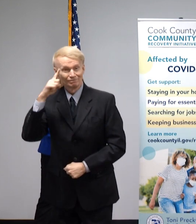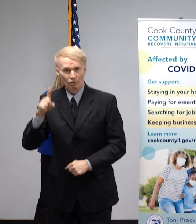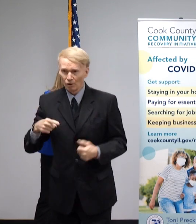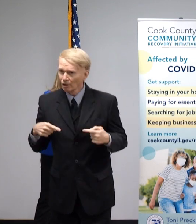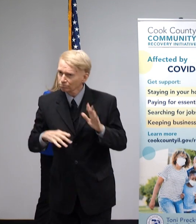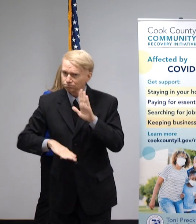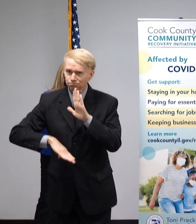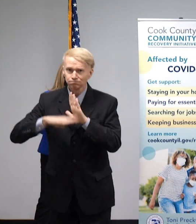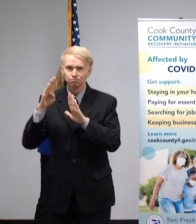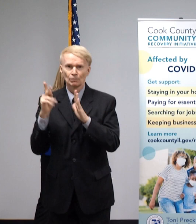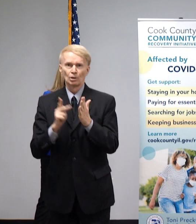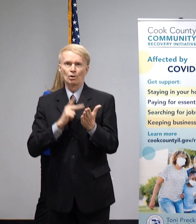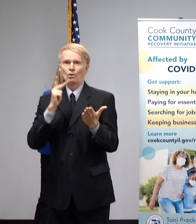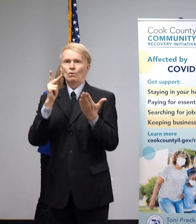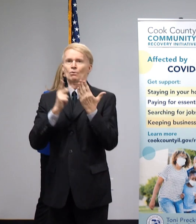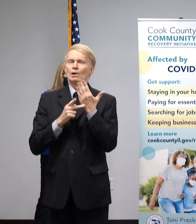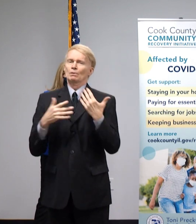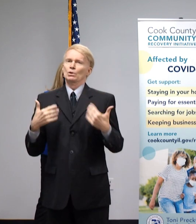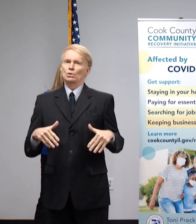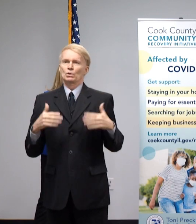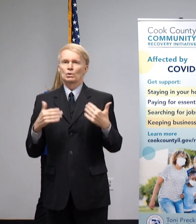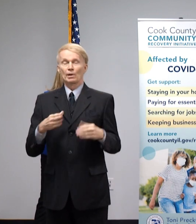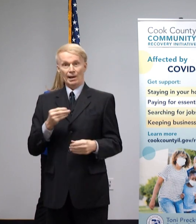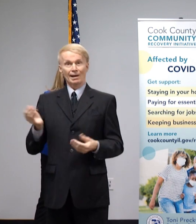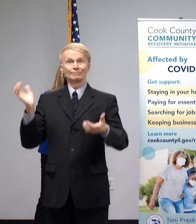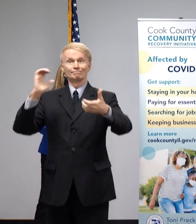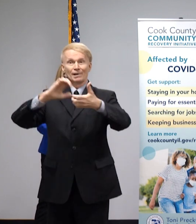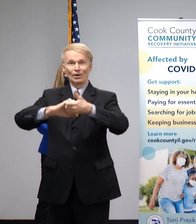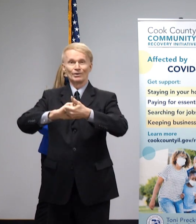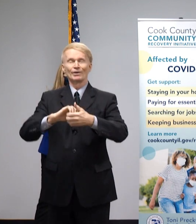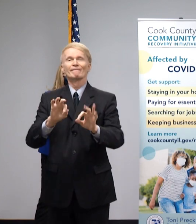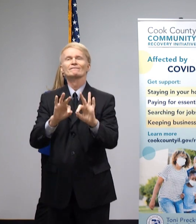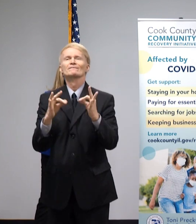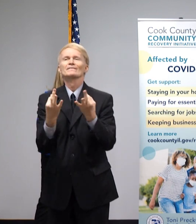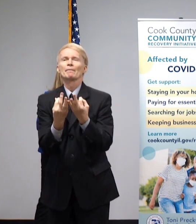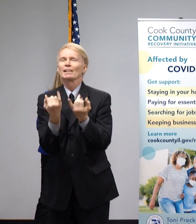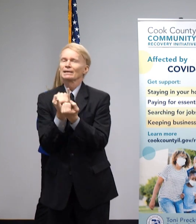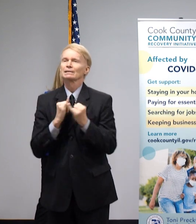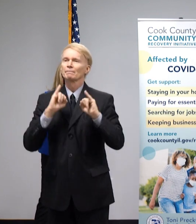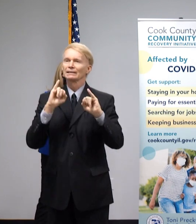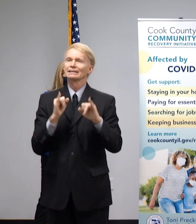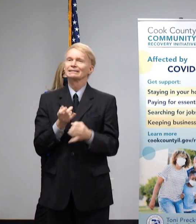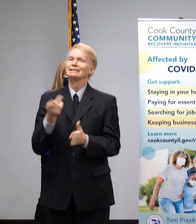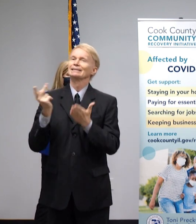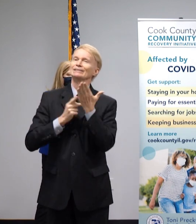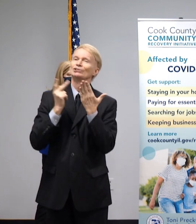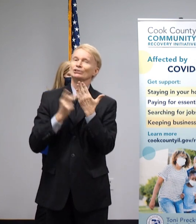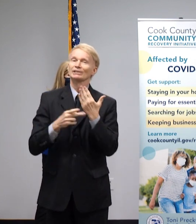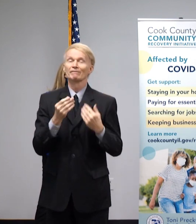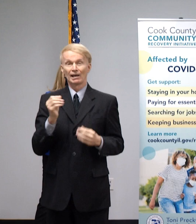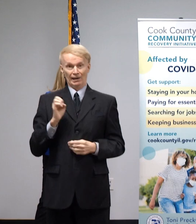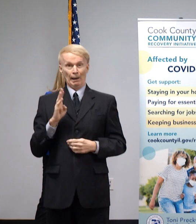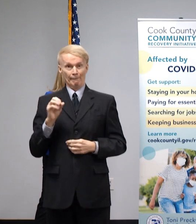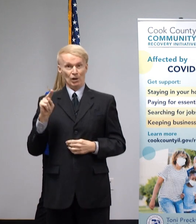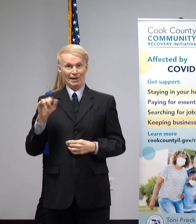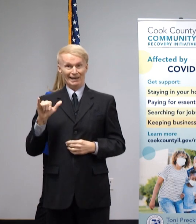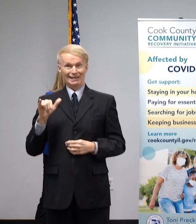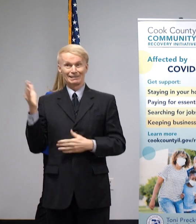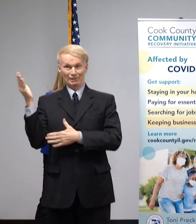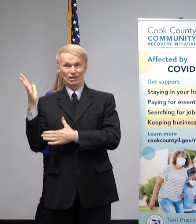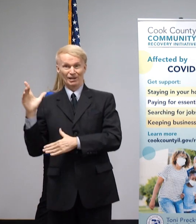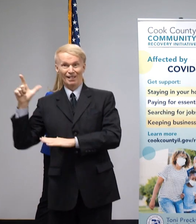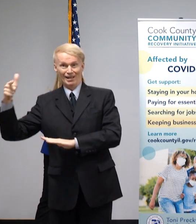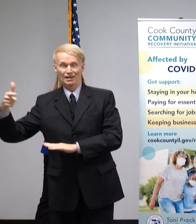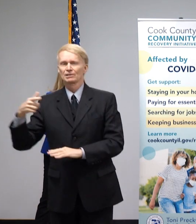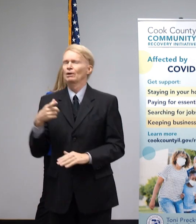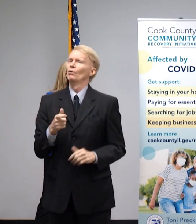important initiative, as well as our partner, Family Independence Initiative, and Ebony, who I can say from experience will do a